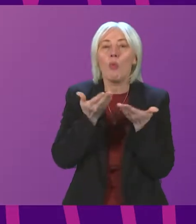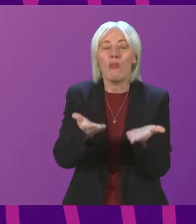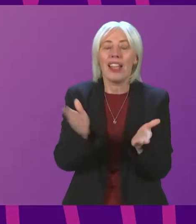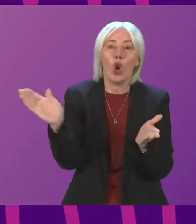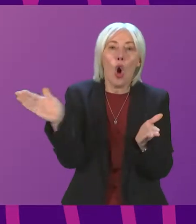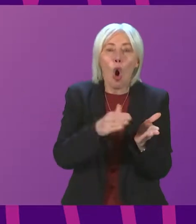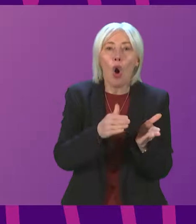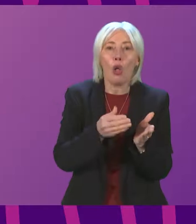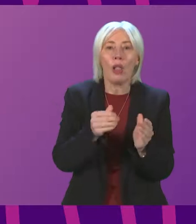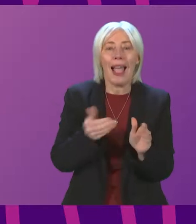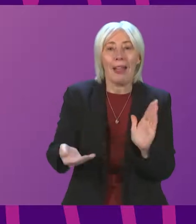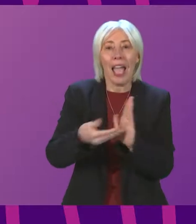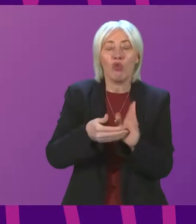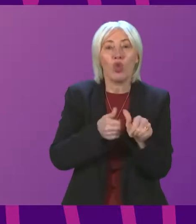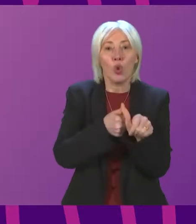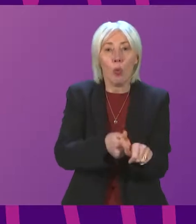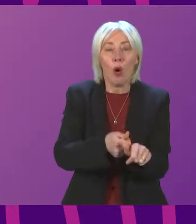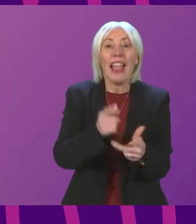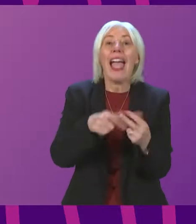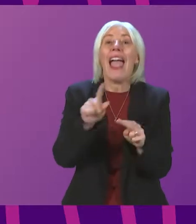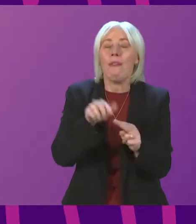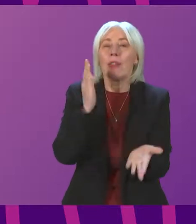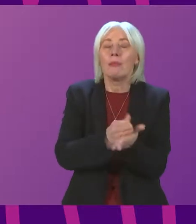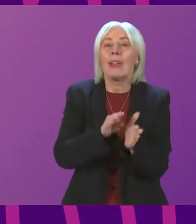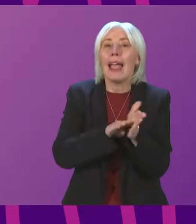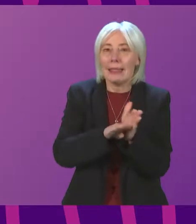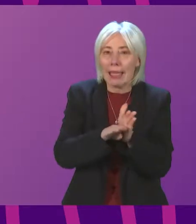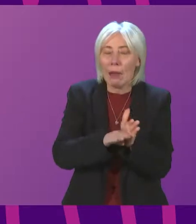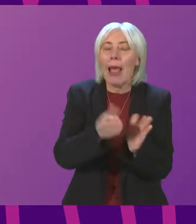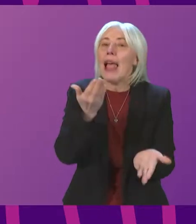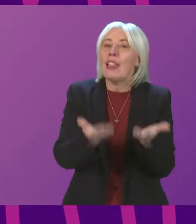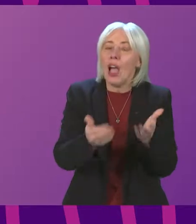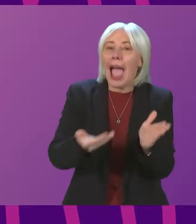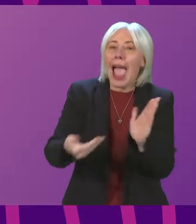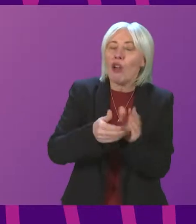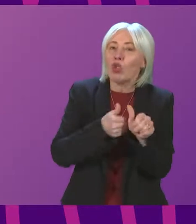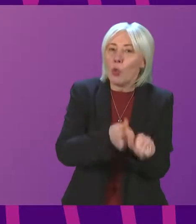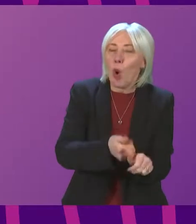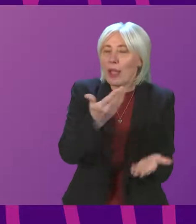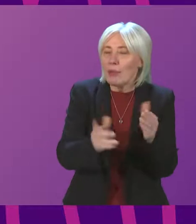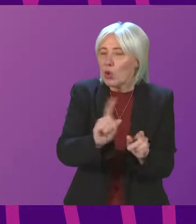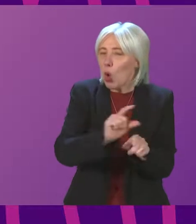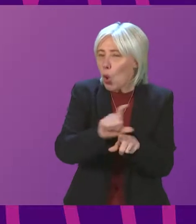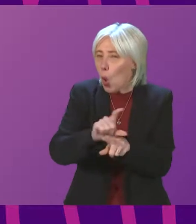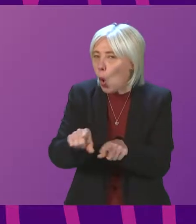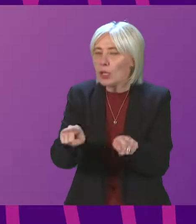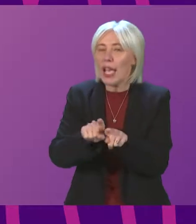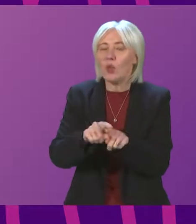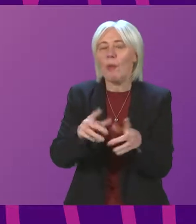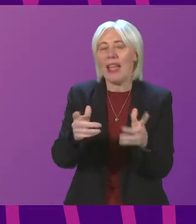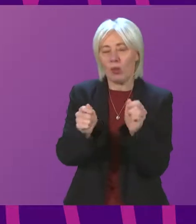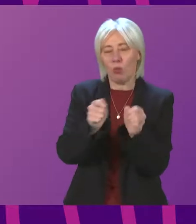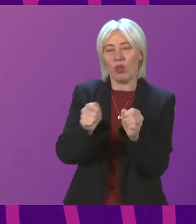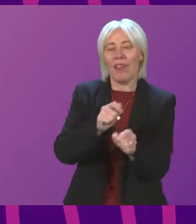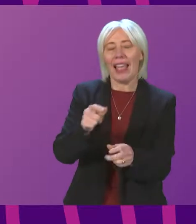course which has an exam. The type of support for each course will depend on the course and on the modifications to assessment that the SQA